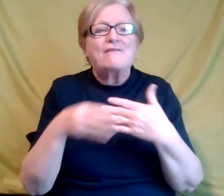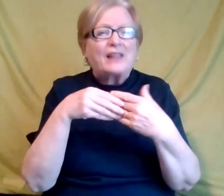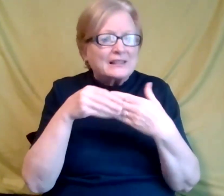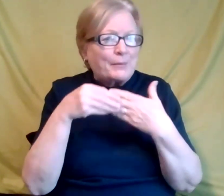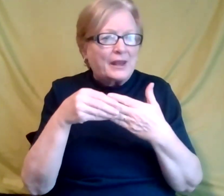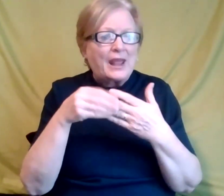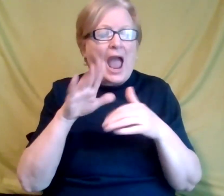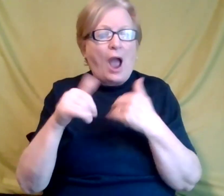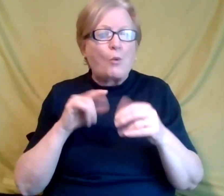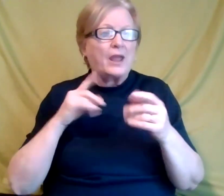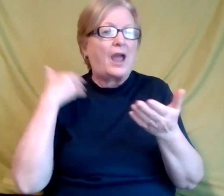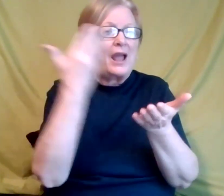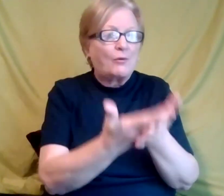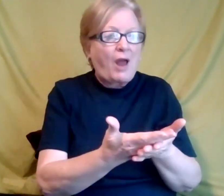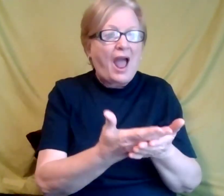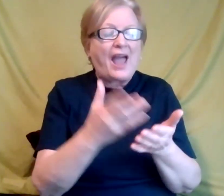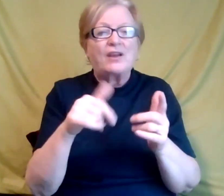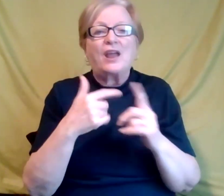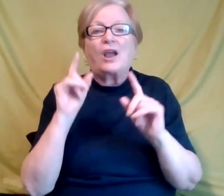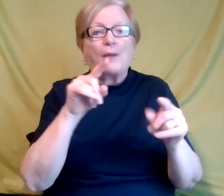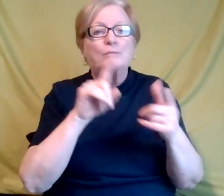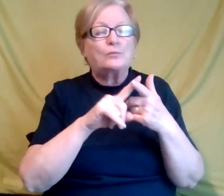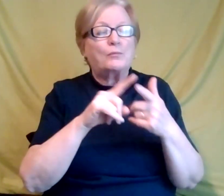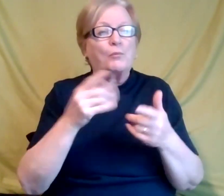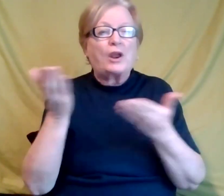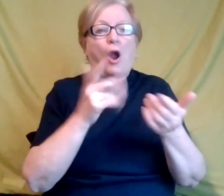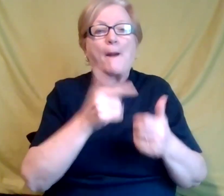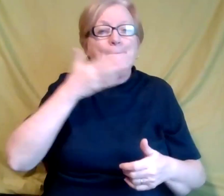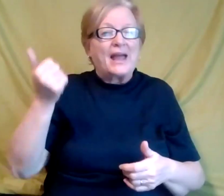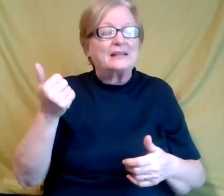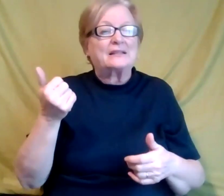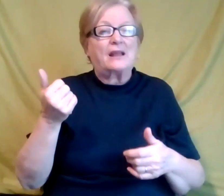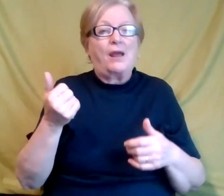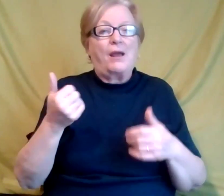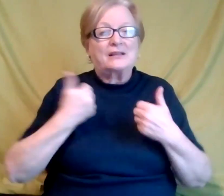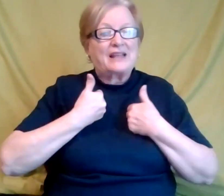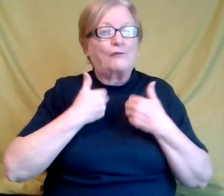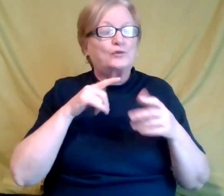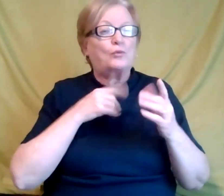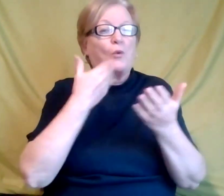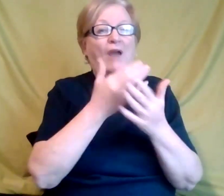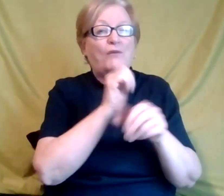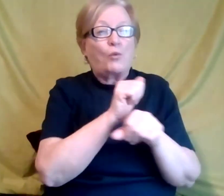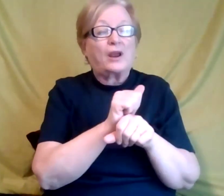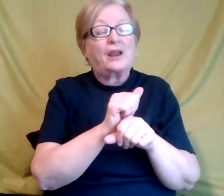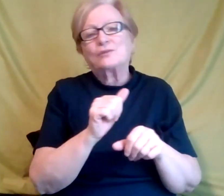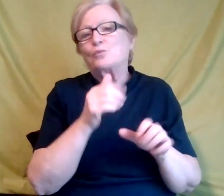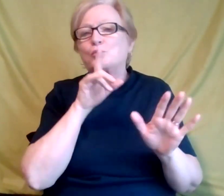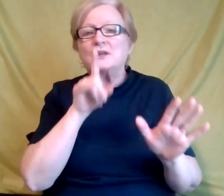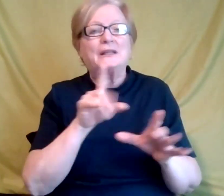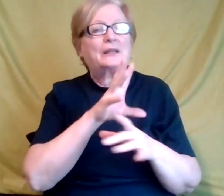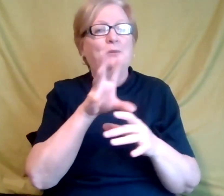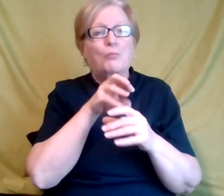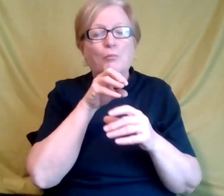we arrive and bring our best selves to work is critical to having a neuro-inclusive workspace.